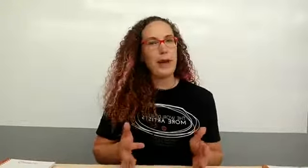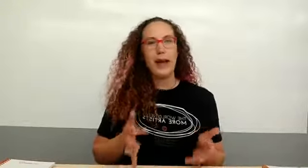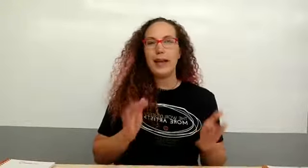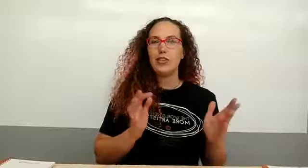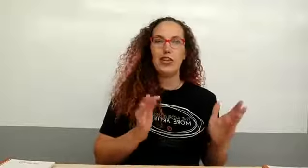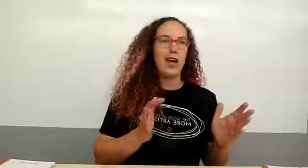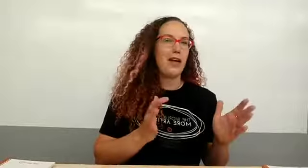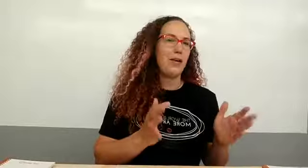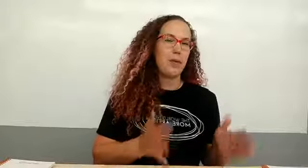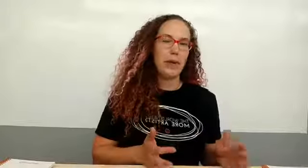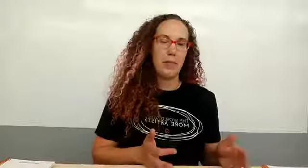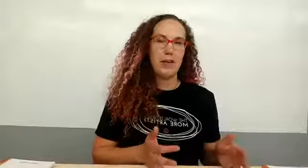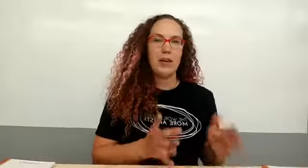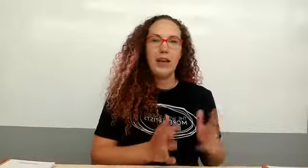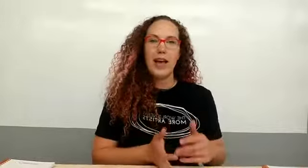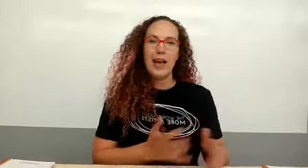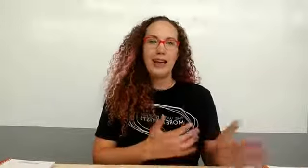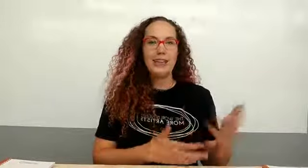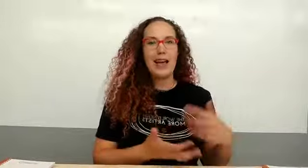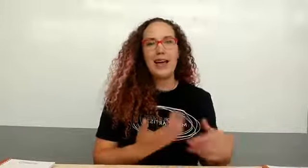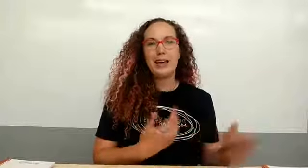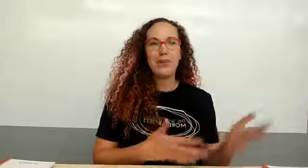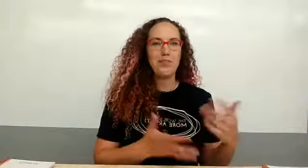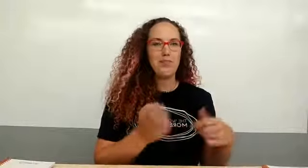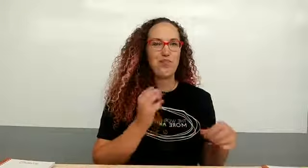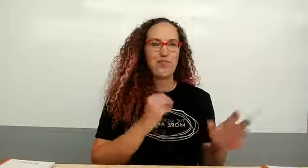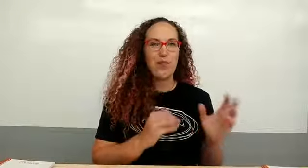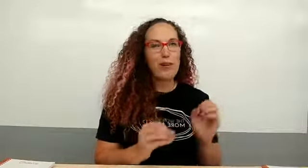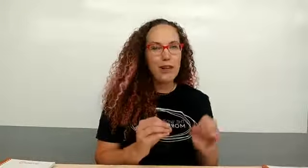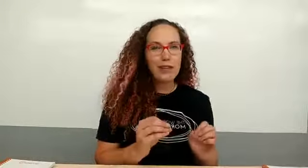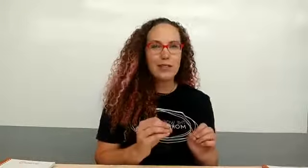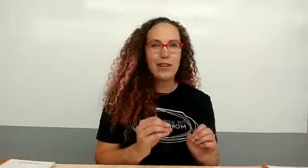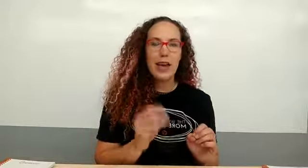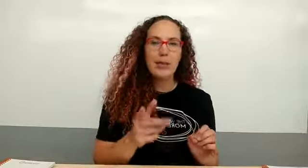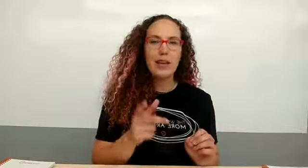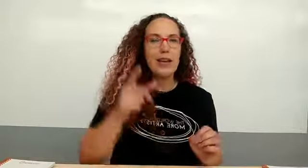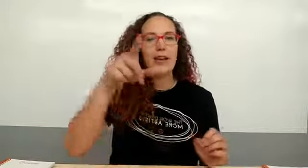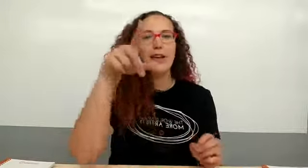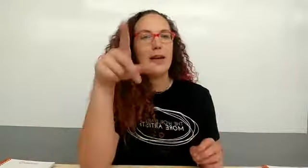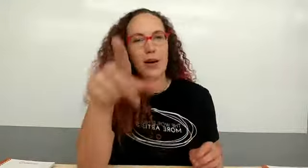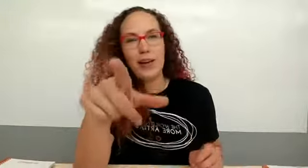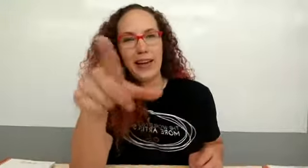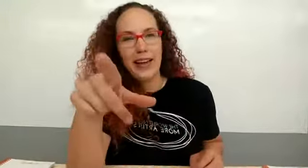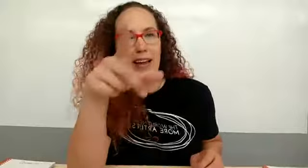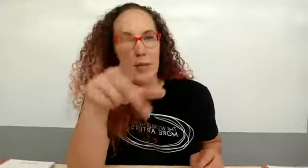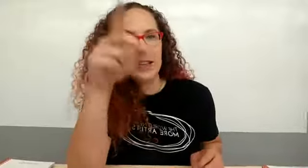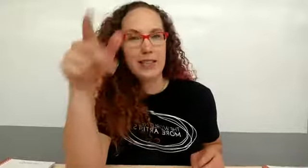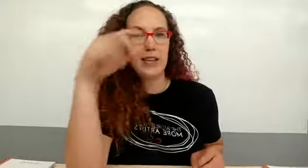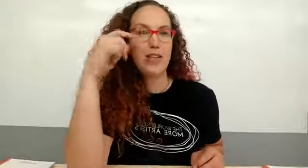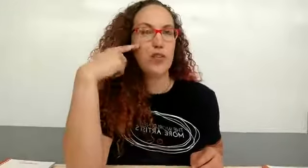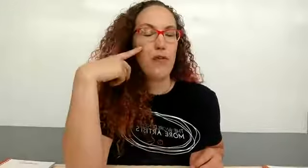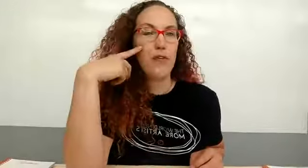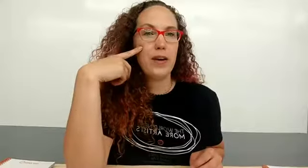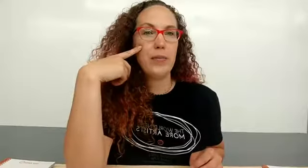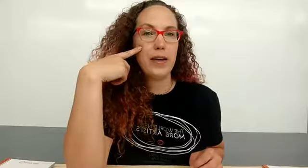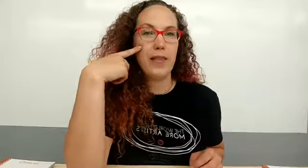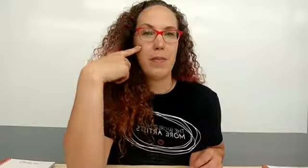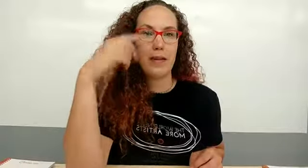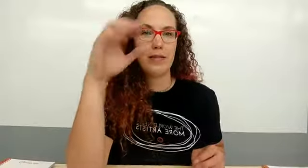packaged yet it may not be as like perfect emily okay emily says so fun bring on the mess